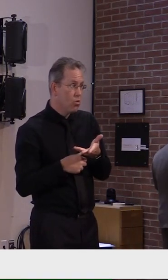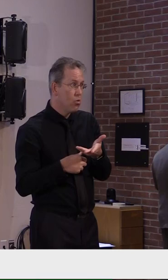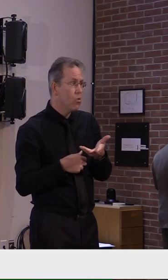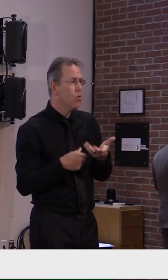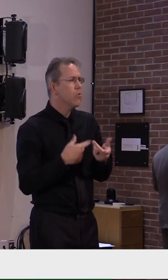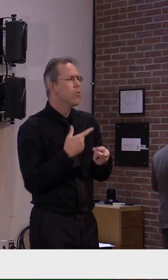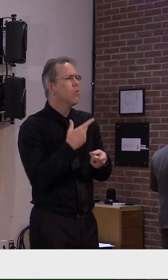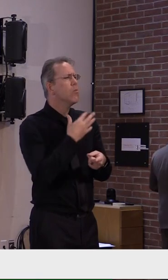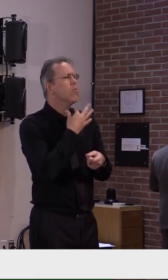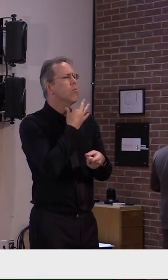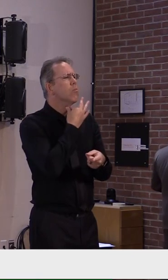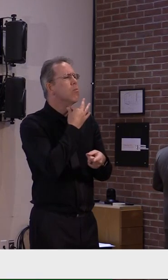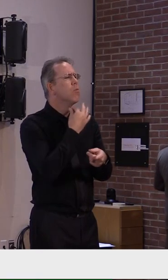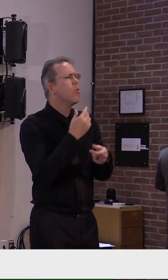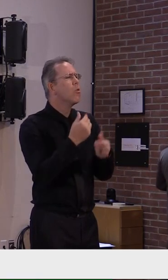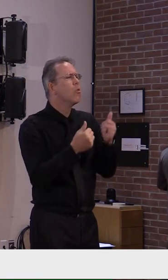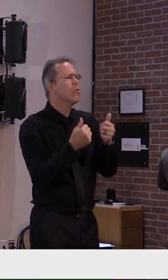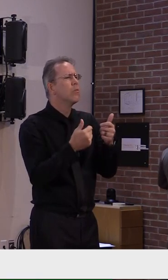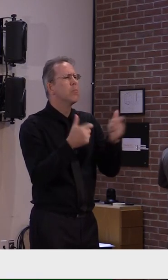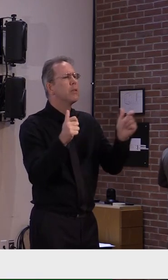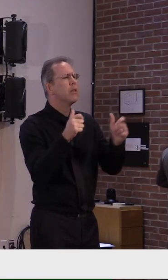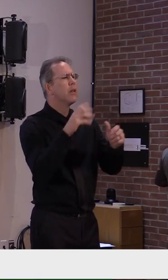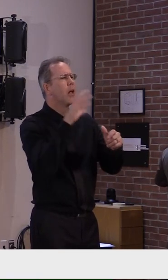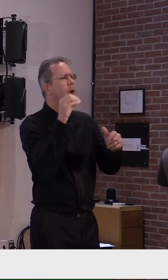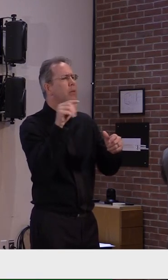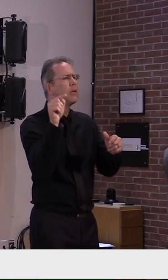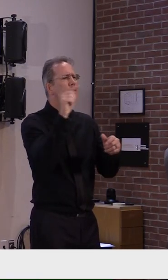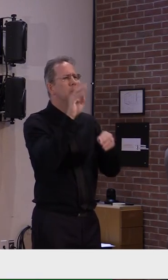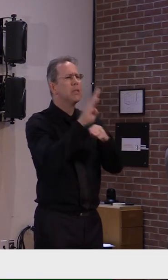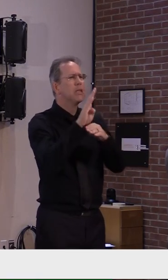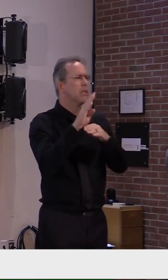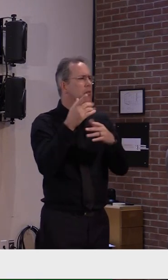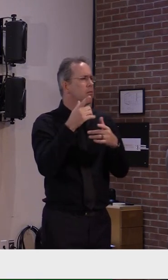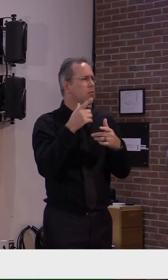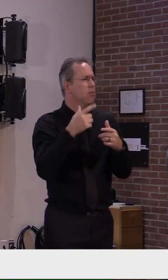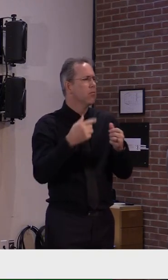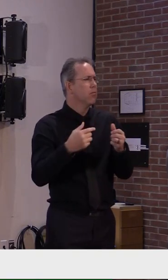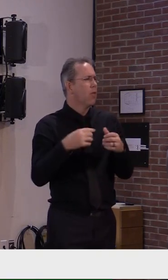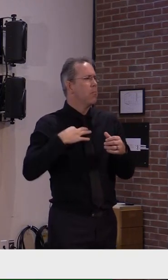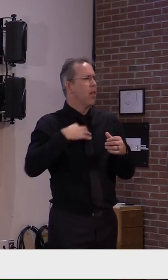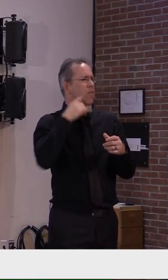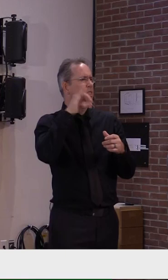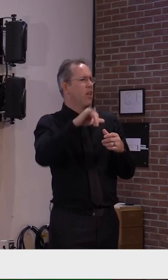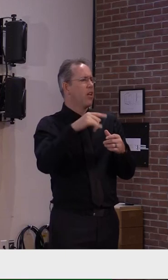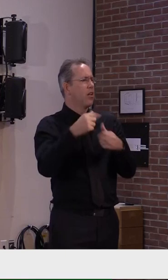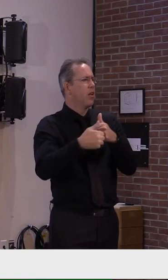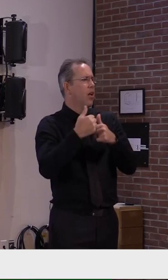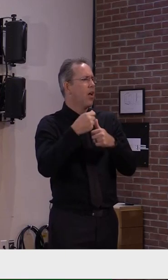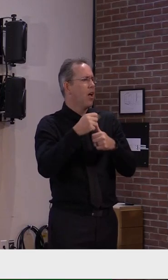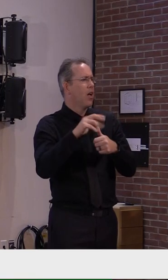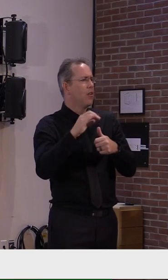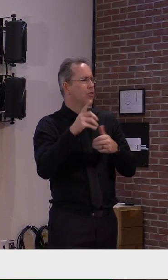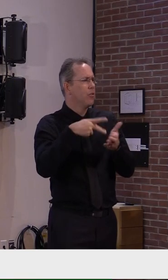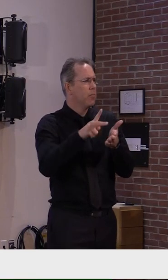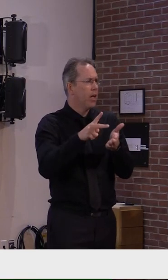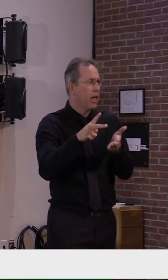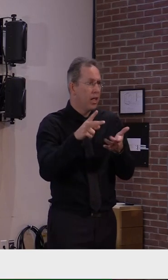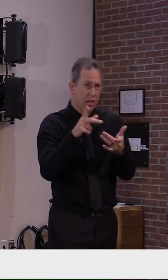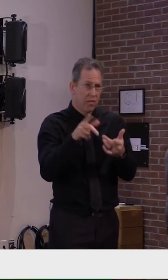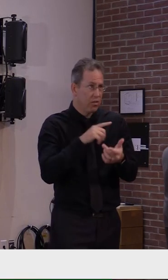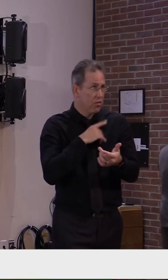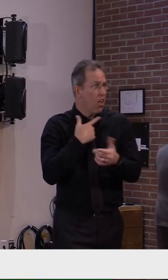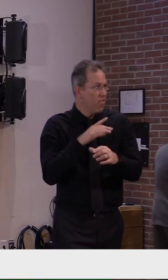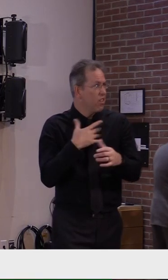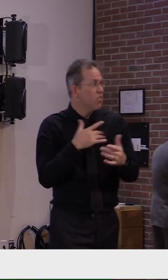big name employers have applied in the last couple of days? I understand you've been reaching out directly. Are you expecting any